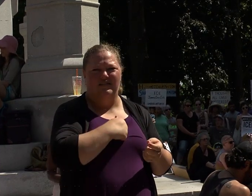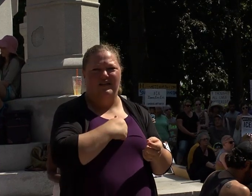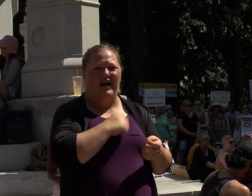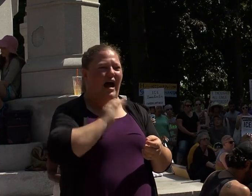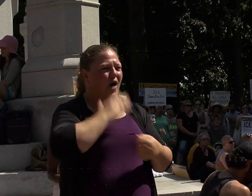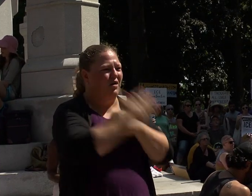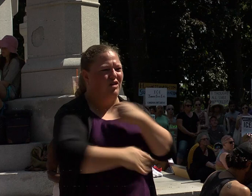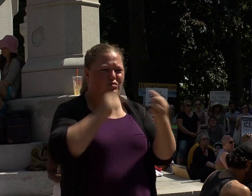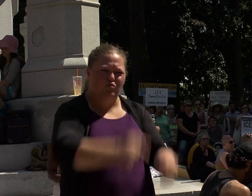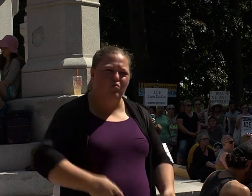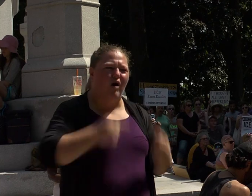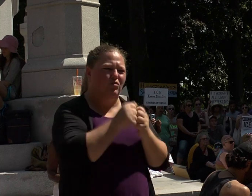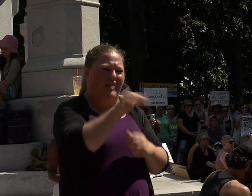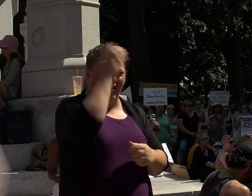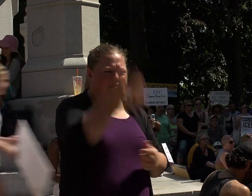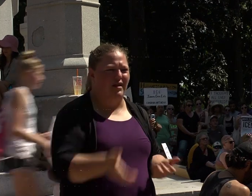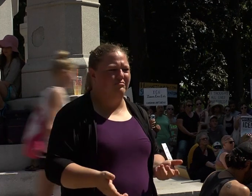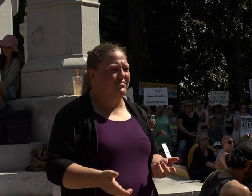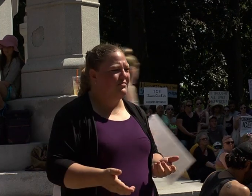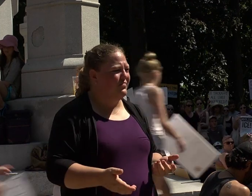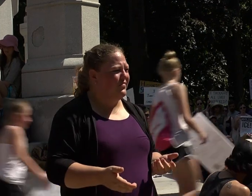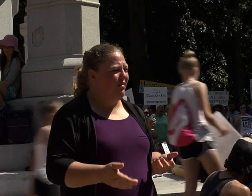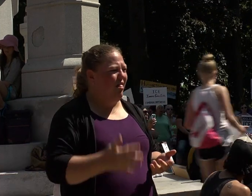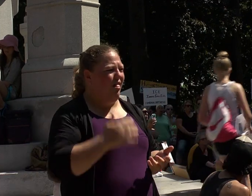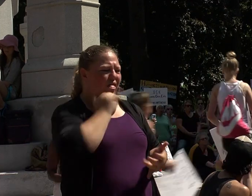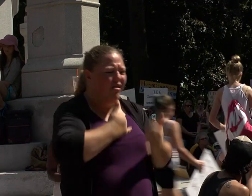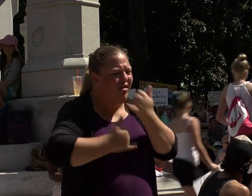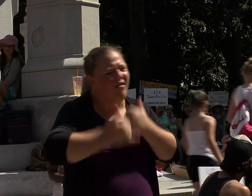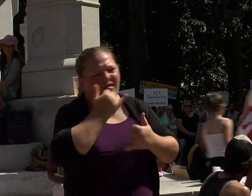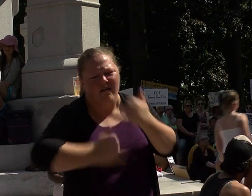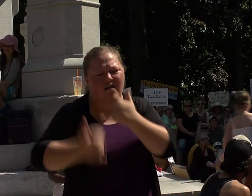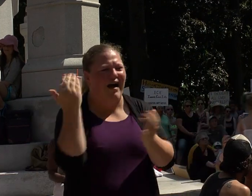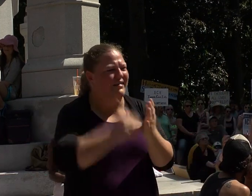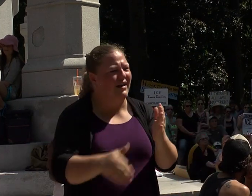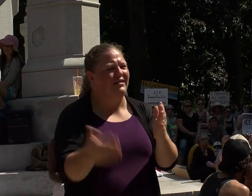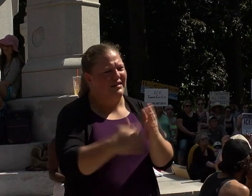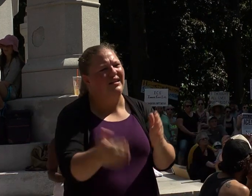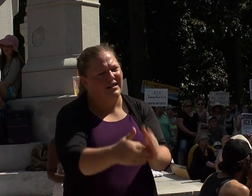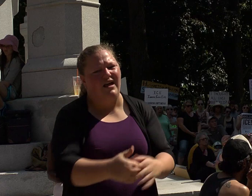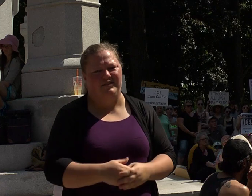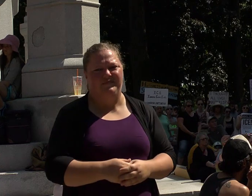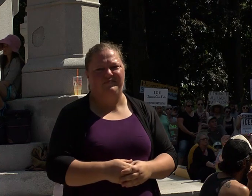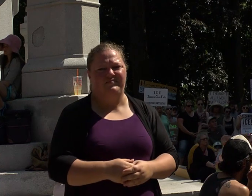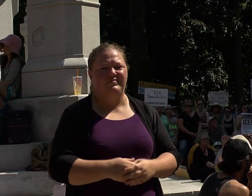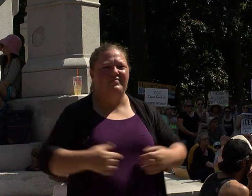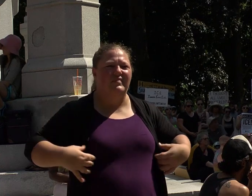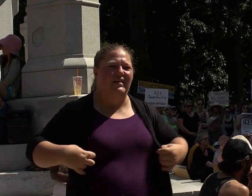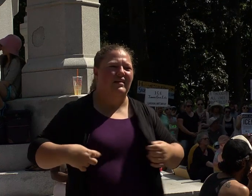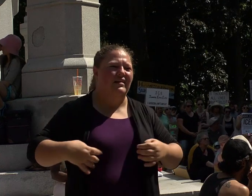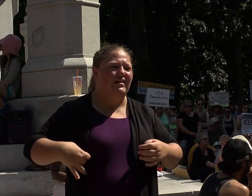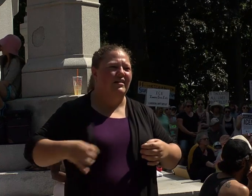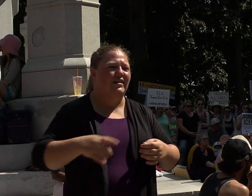because we stumble over them over and over again. Developing